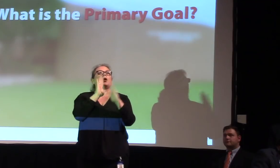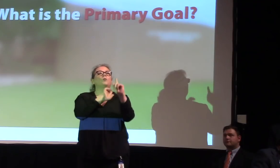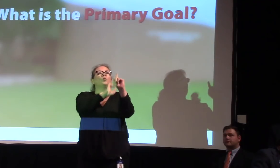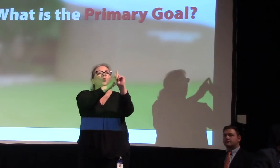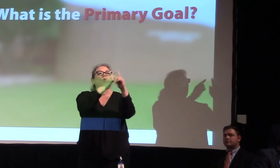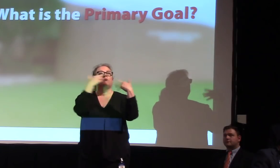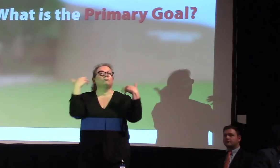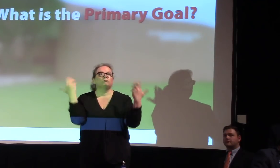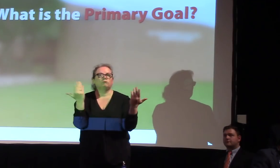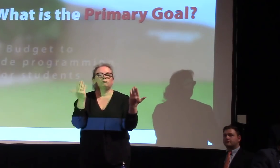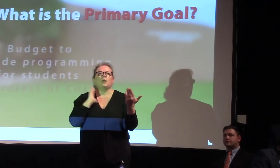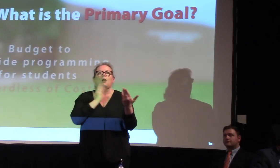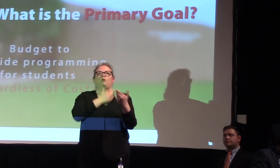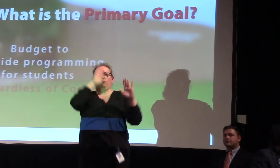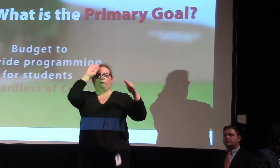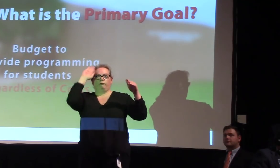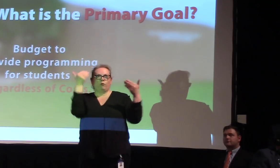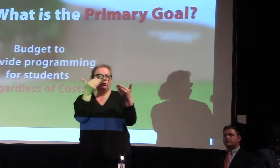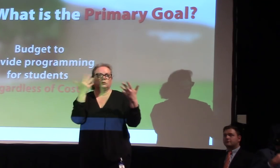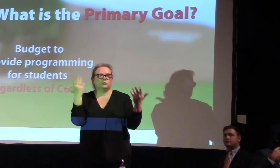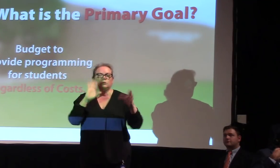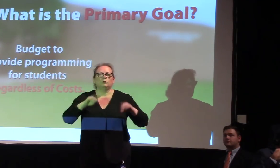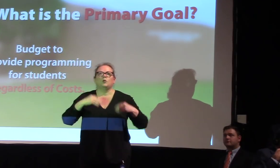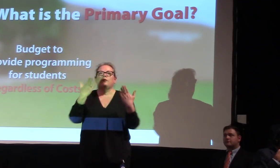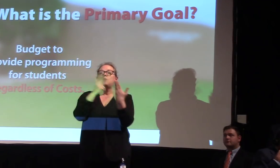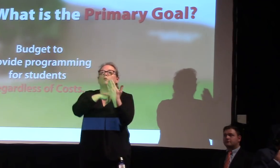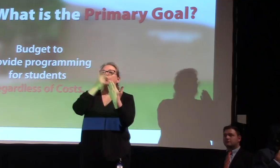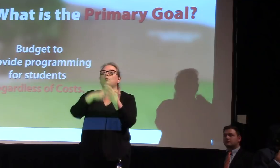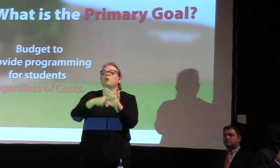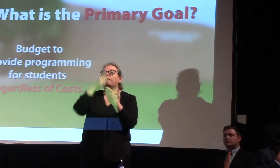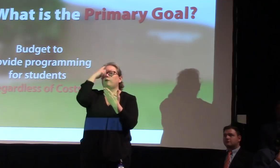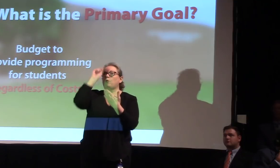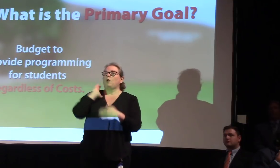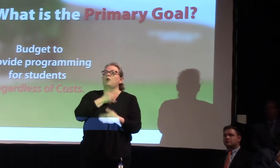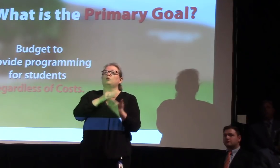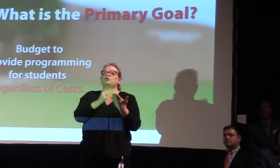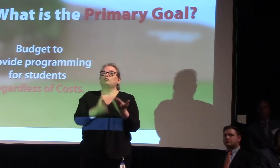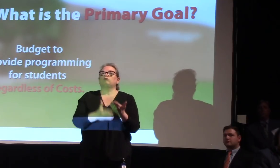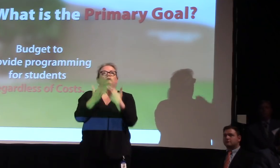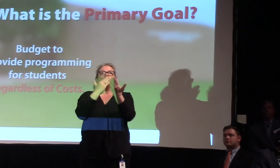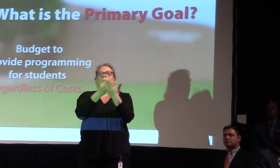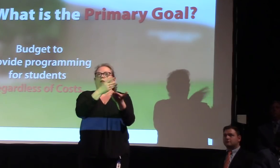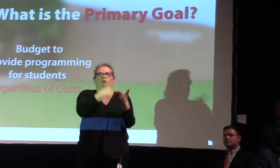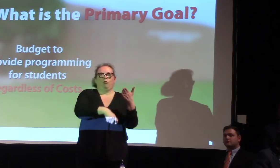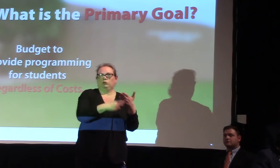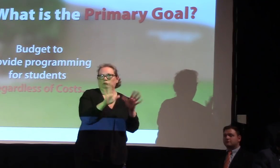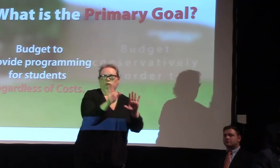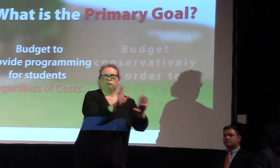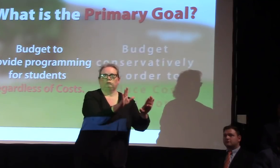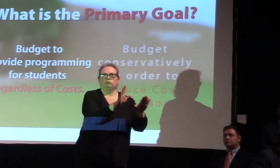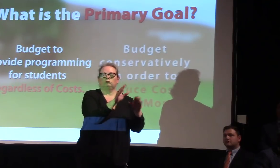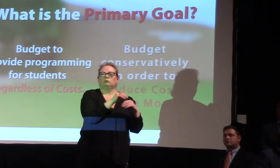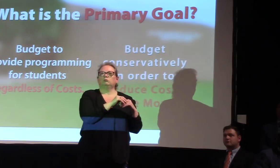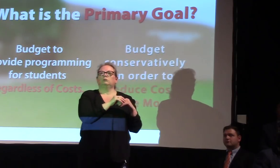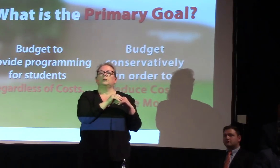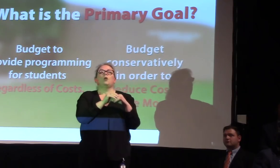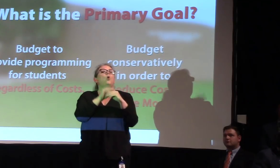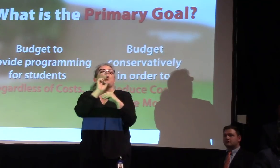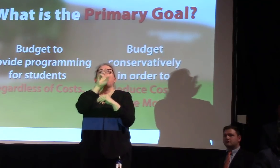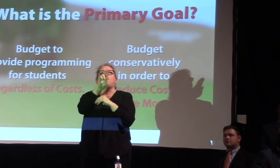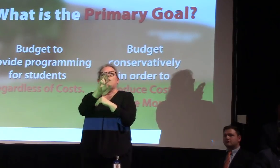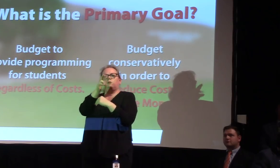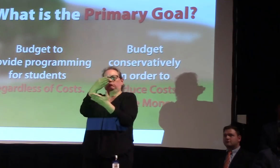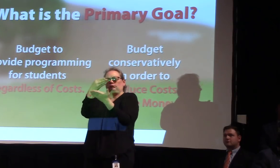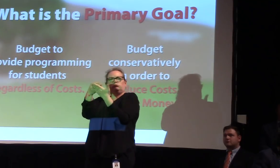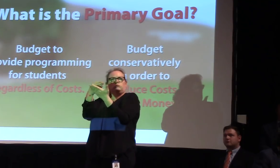Is our focus on providing programming for our students regardless of cost? Or is finance the bottom